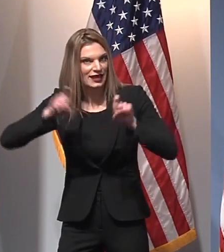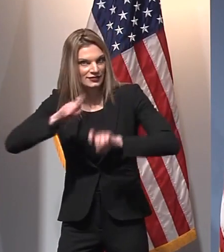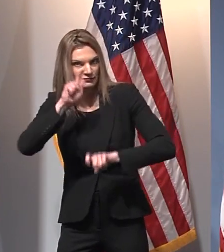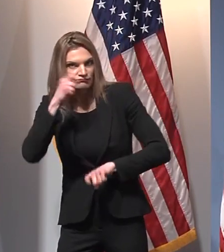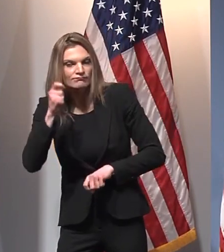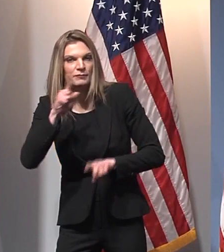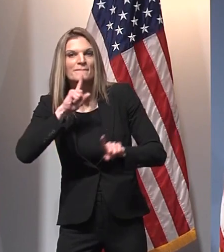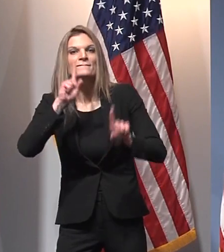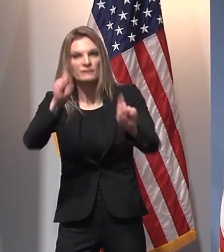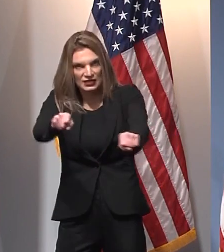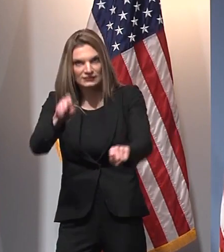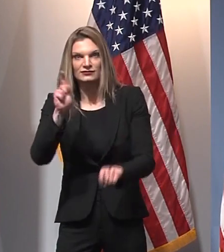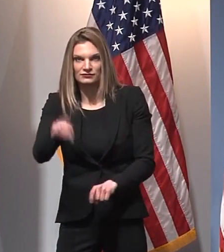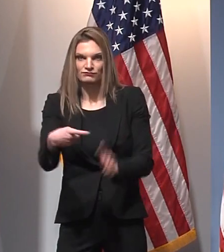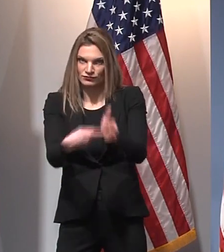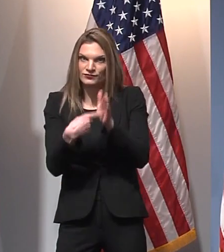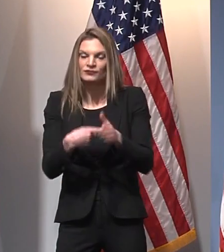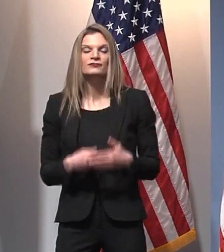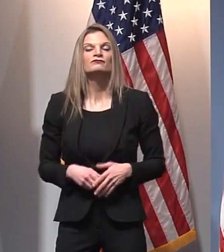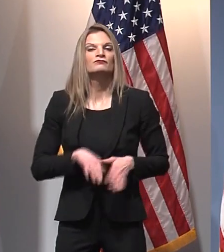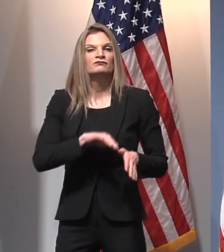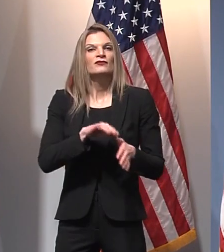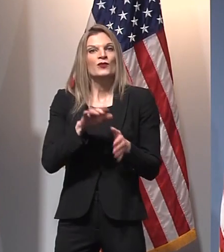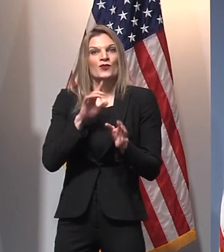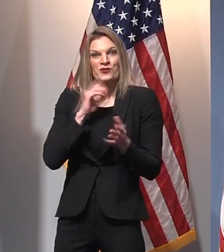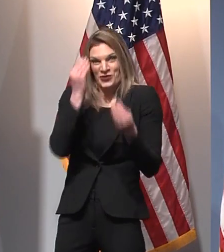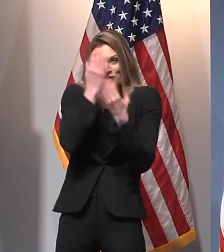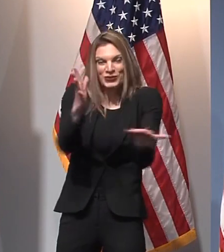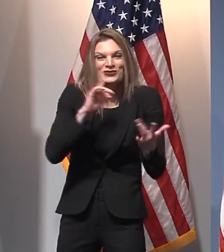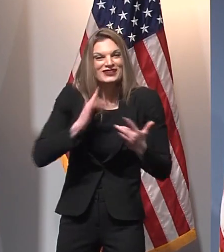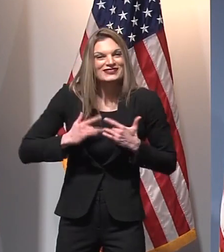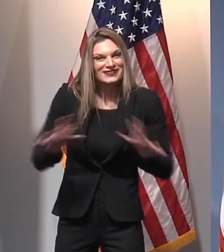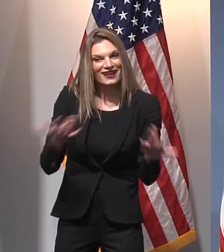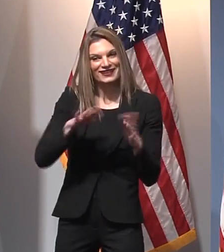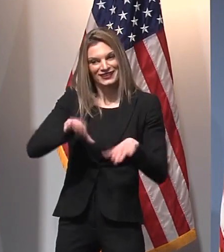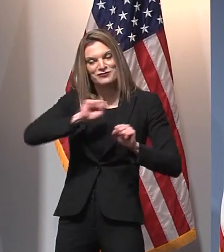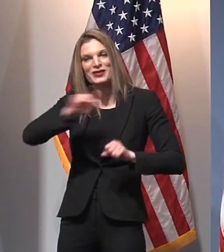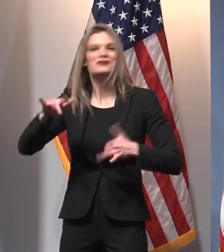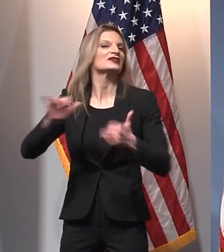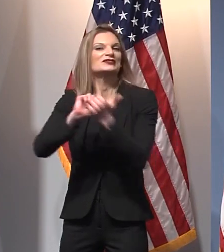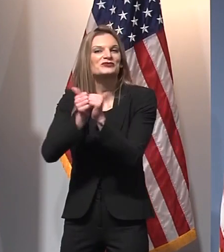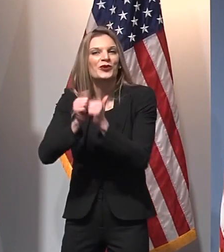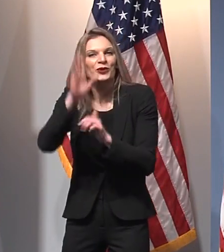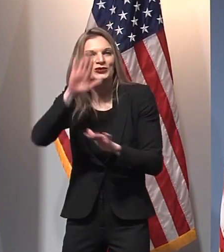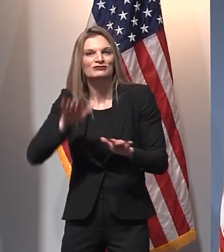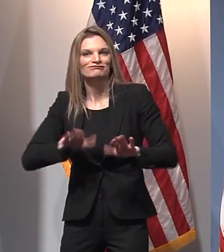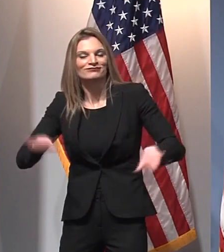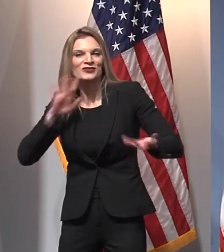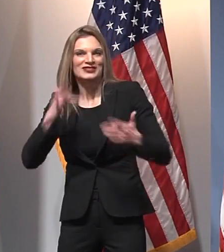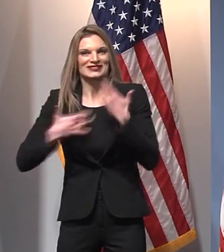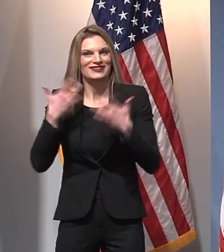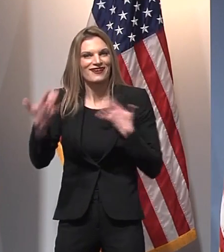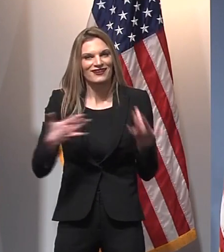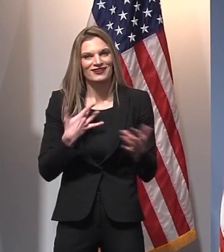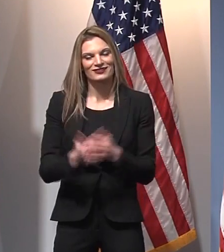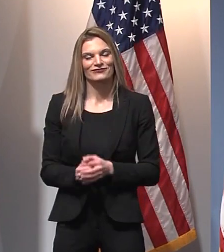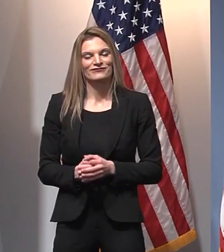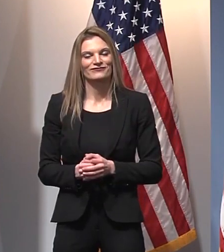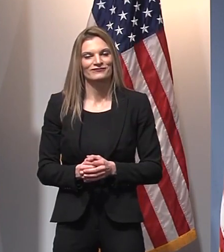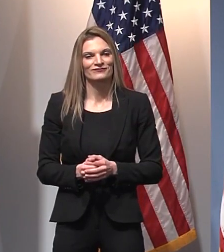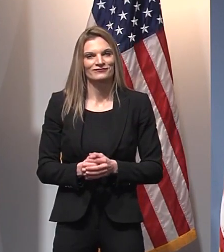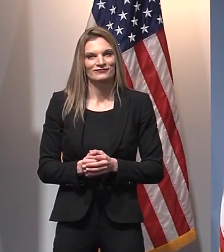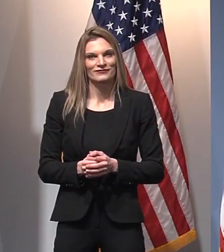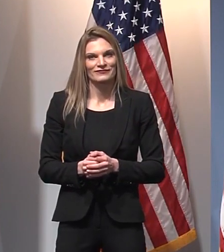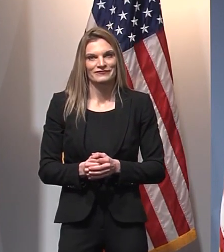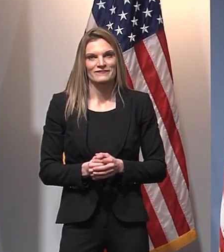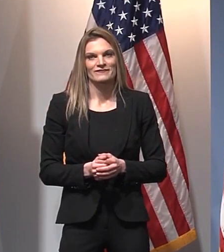exciting news. And I'm so glad that our kids are going to be able to get back into playing the sports that they love. It's also important to